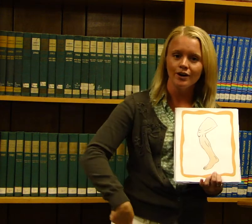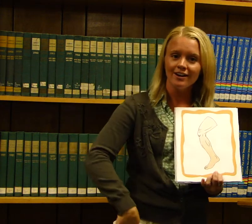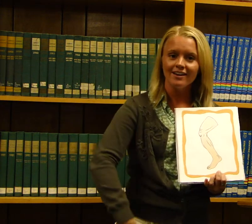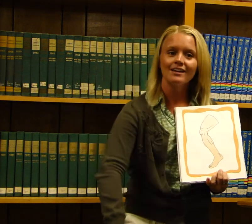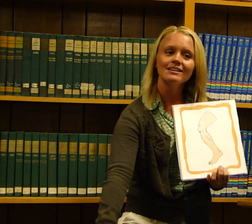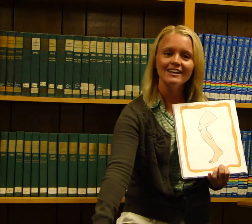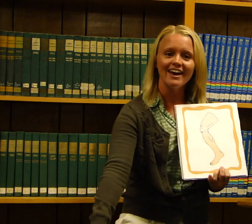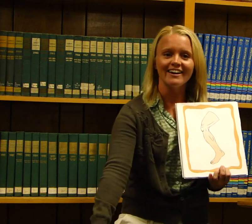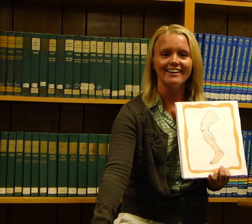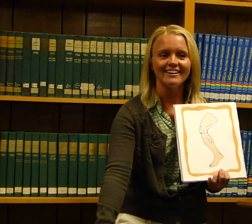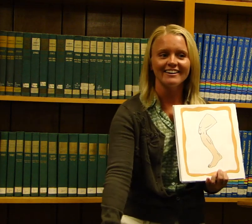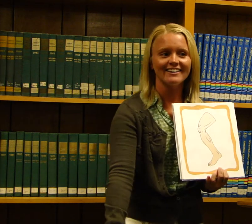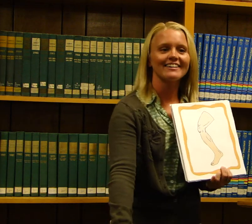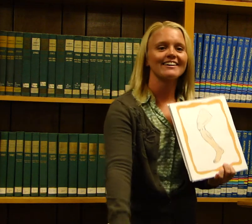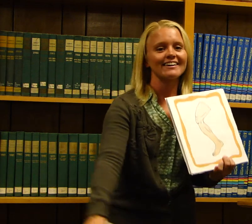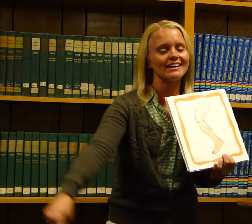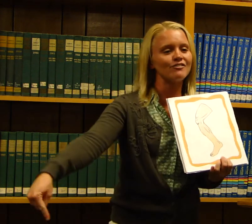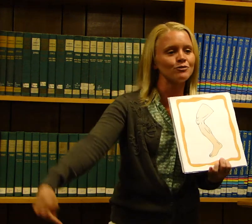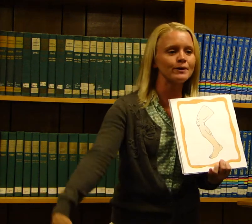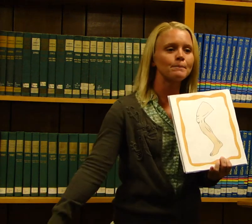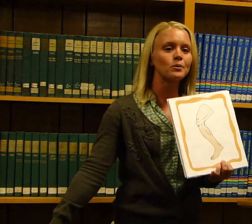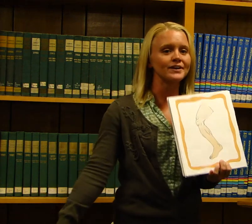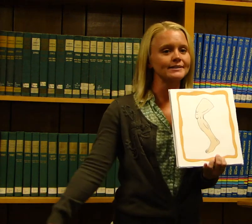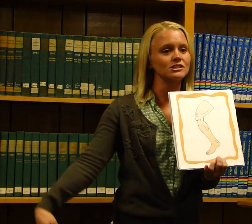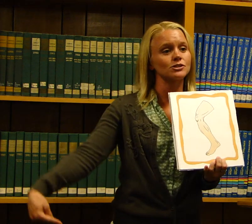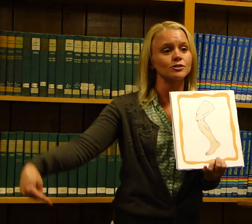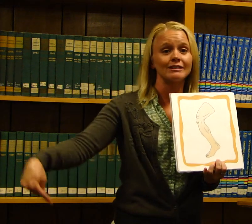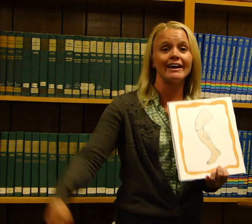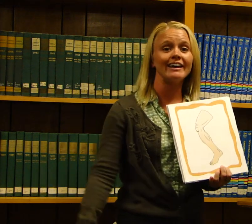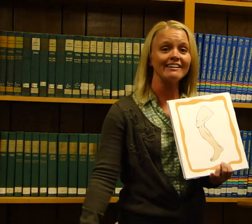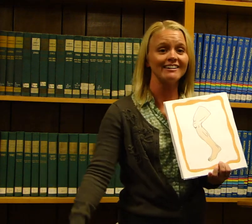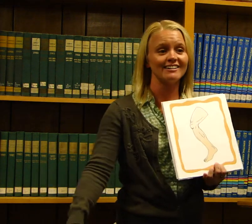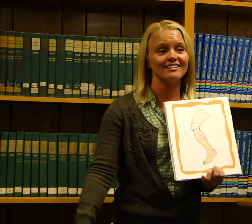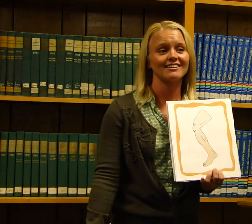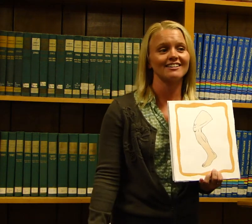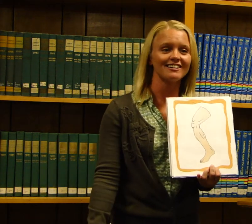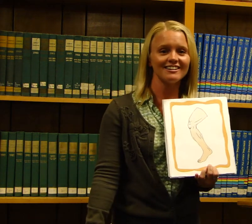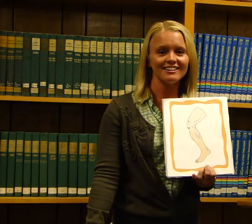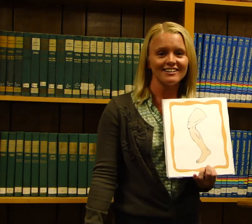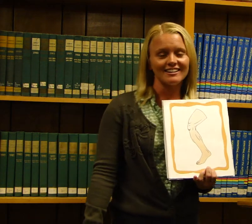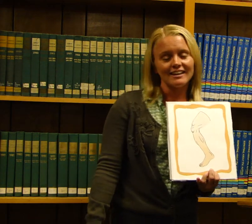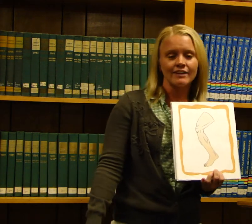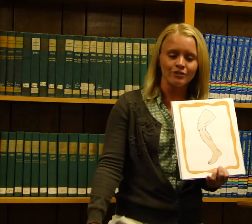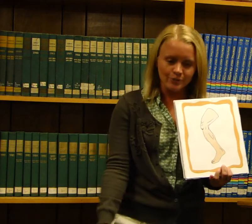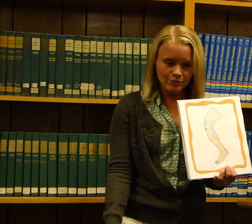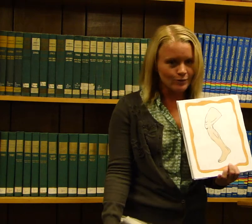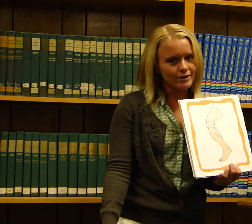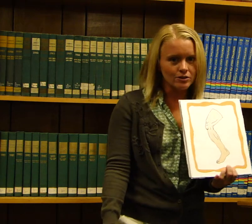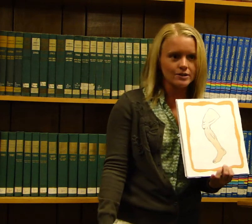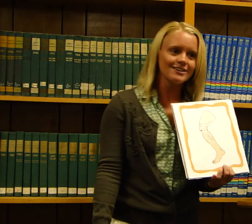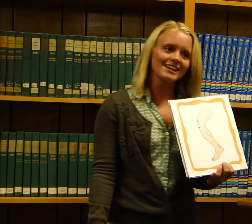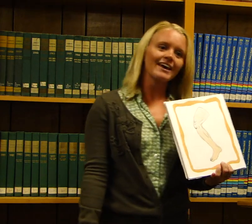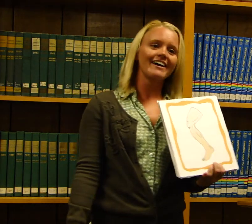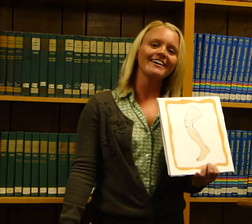leg. Can everyone point to your leg? Can everyone wiggle your leg?